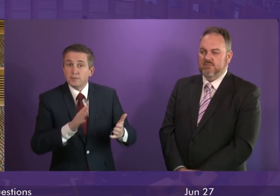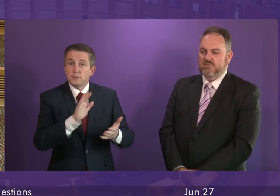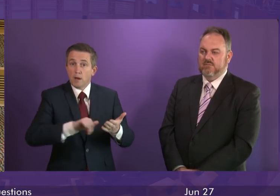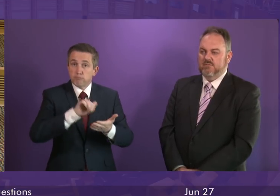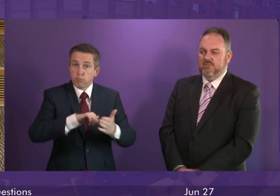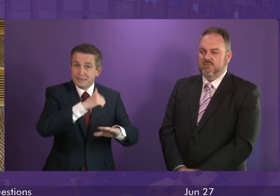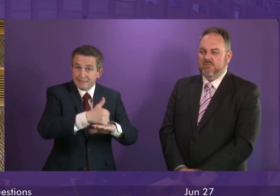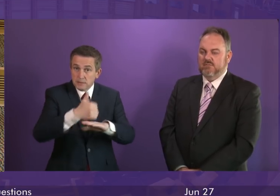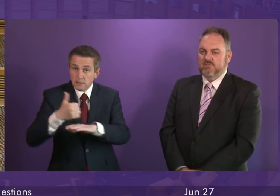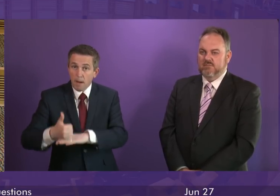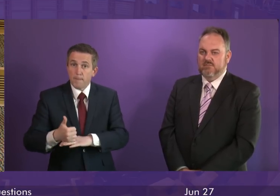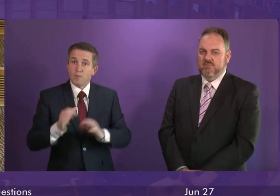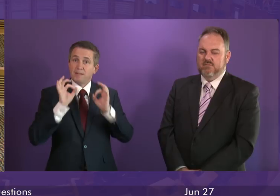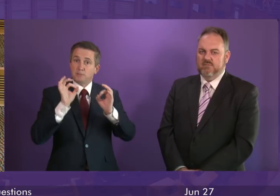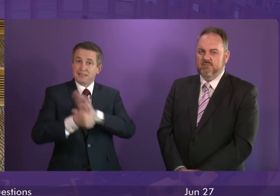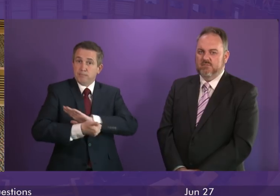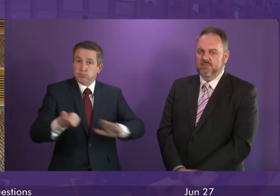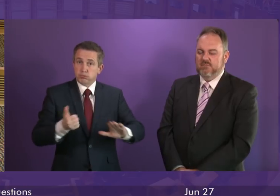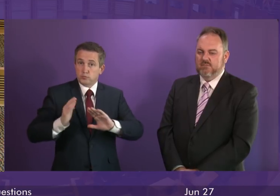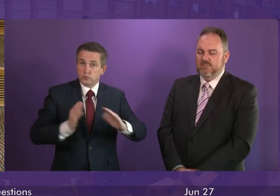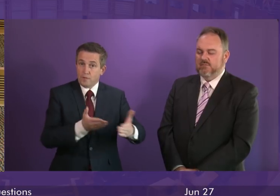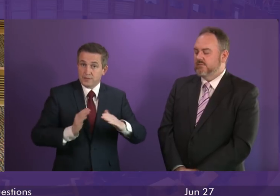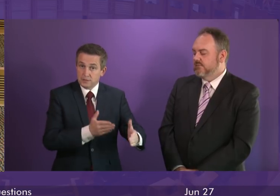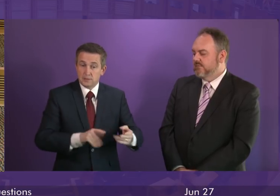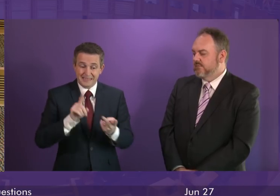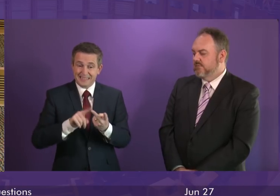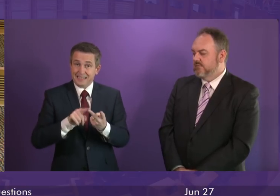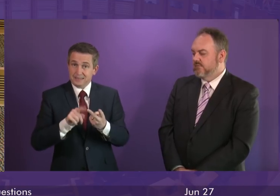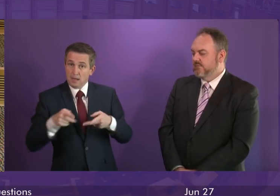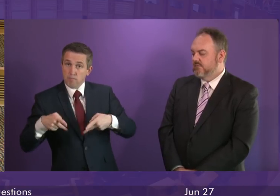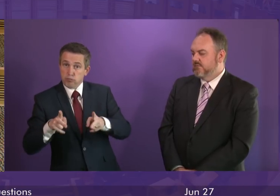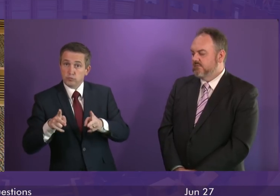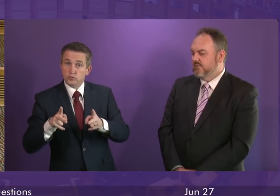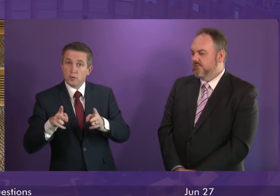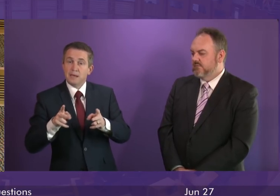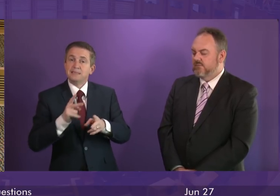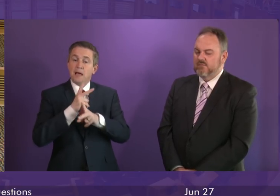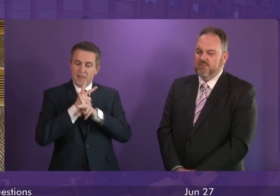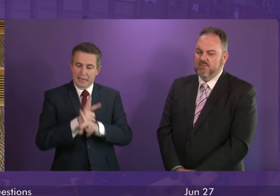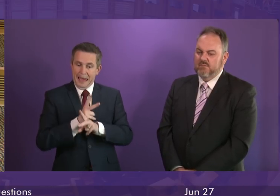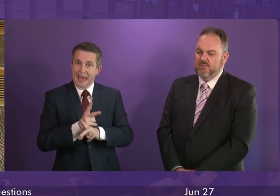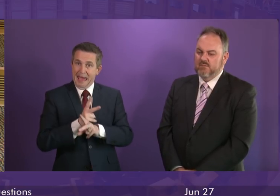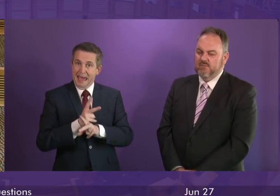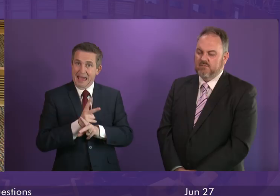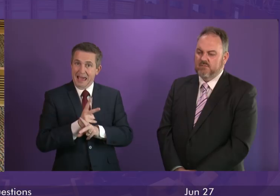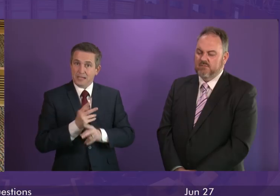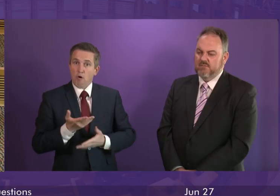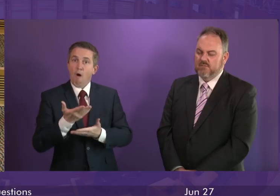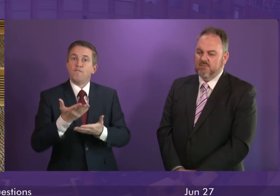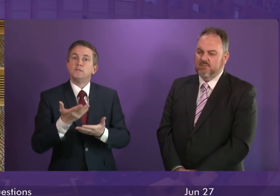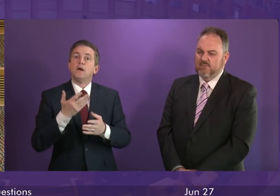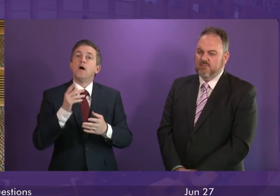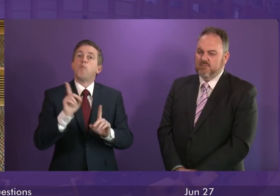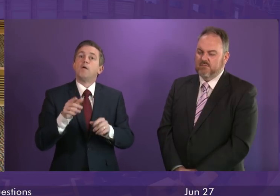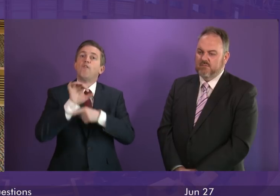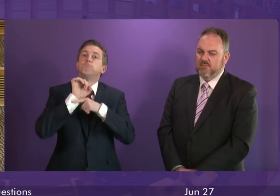in specialist mental health provision for people who need it, but also to make sure that we are shifting the balance of care much more towards prevention. That